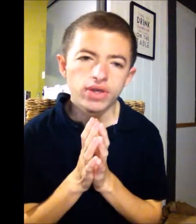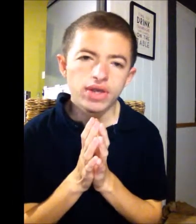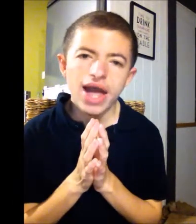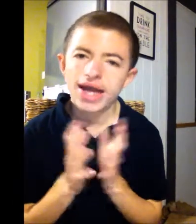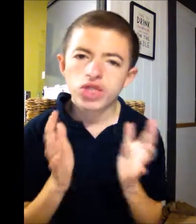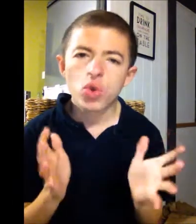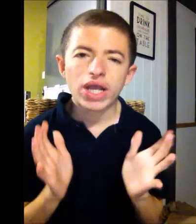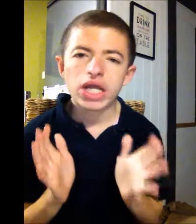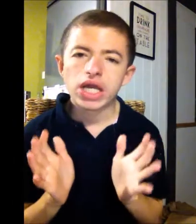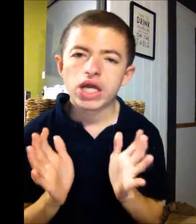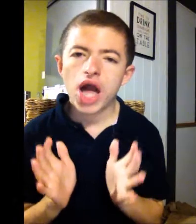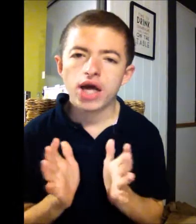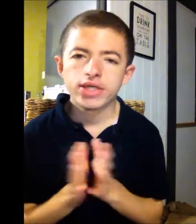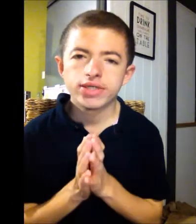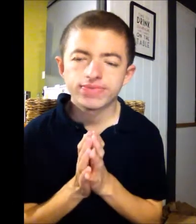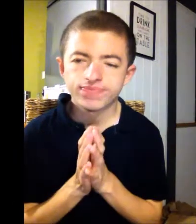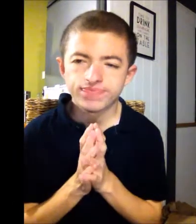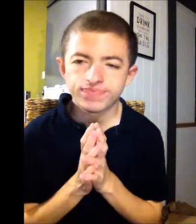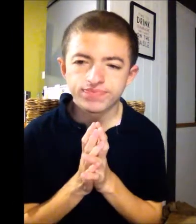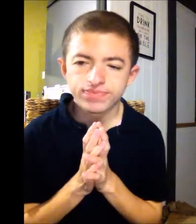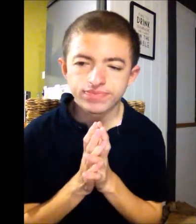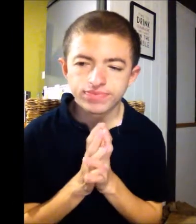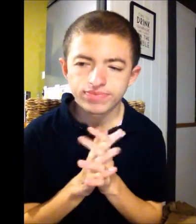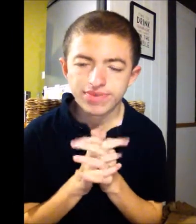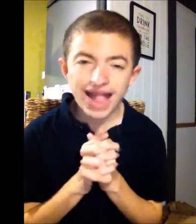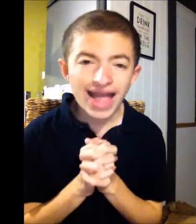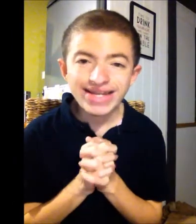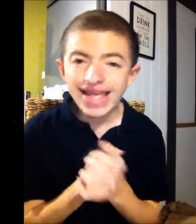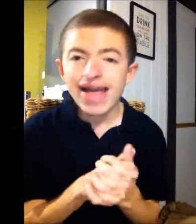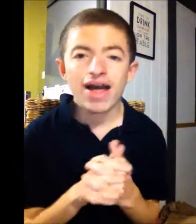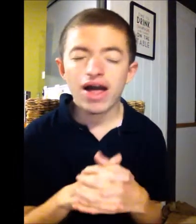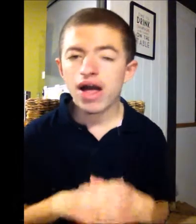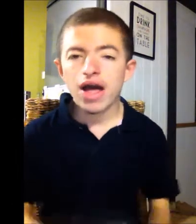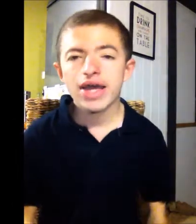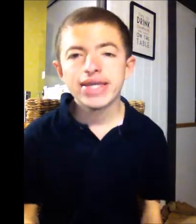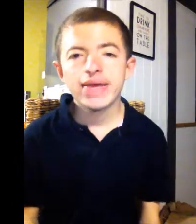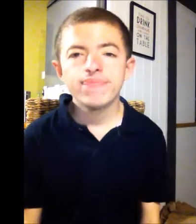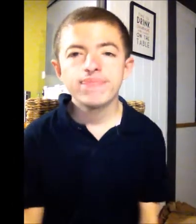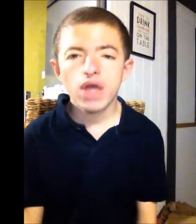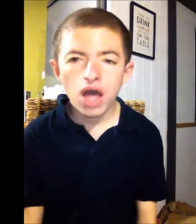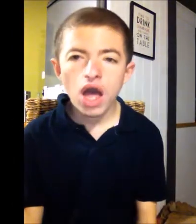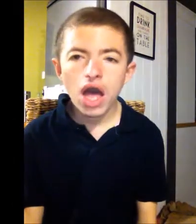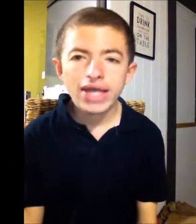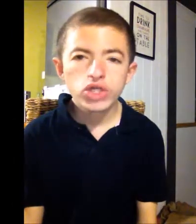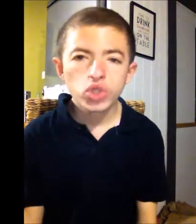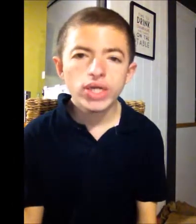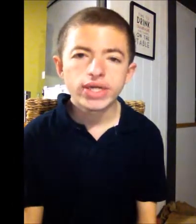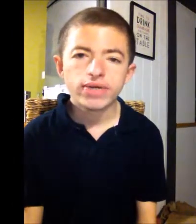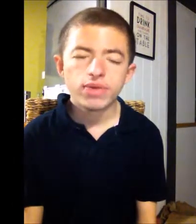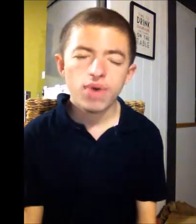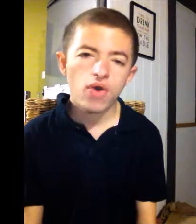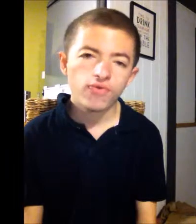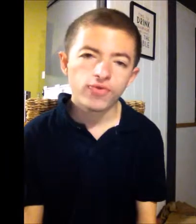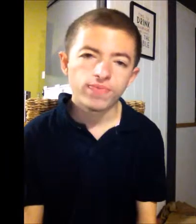it's quite clear cut. But, and yeah, I, um, I enjoyed it, apart from